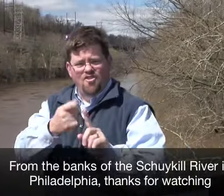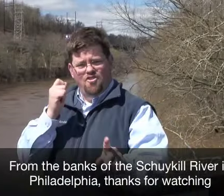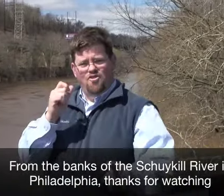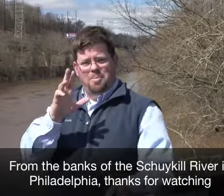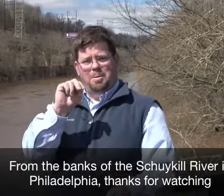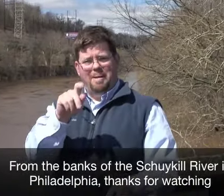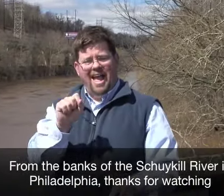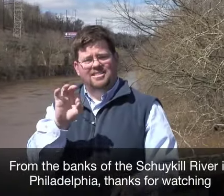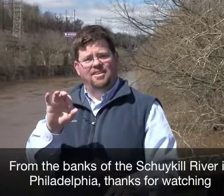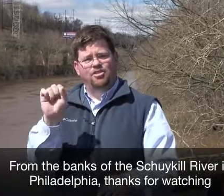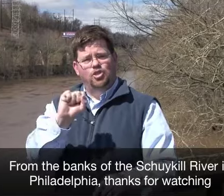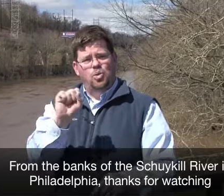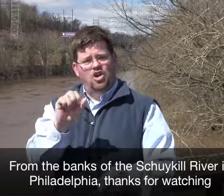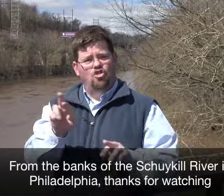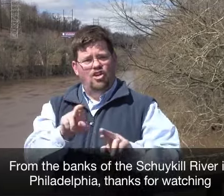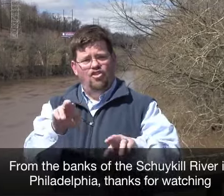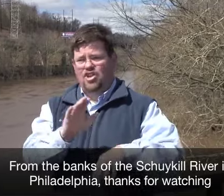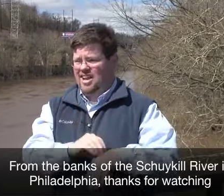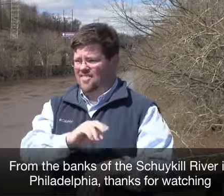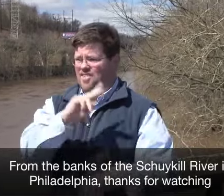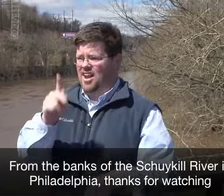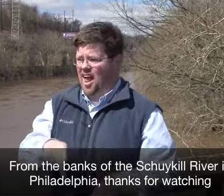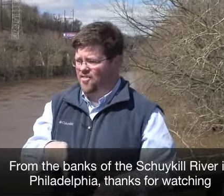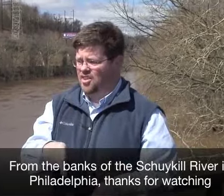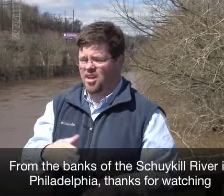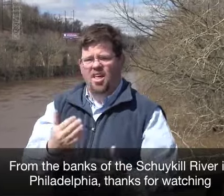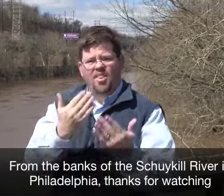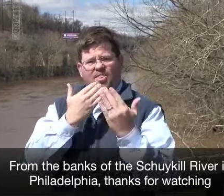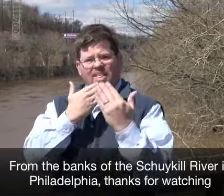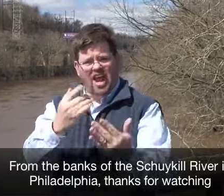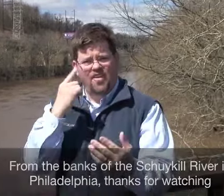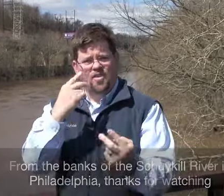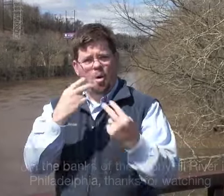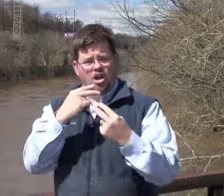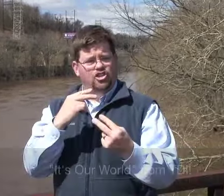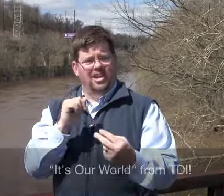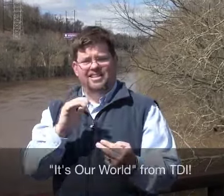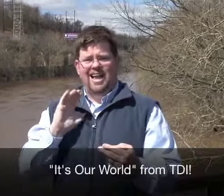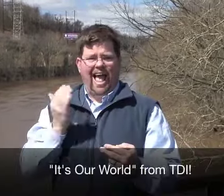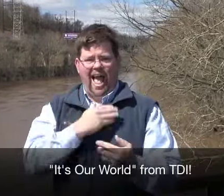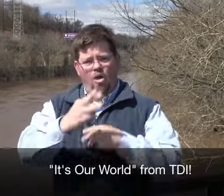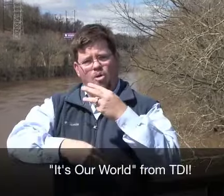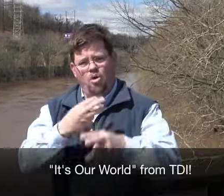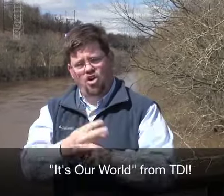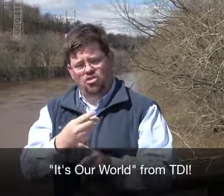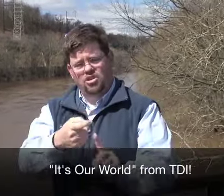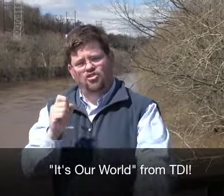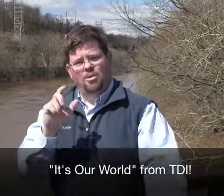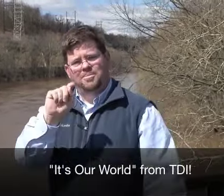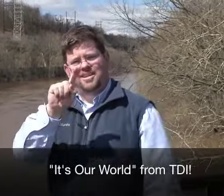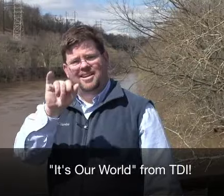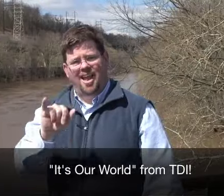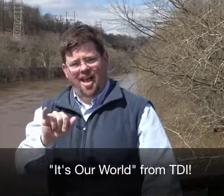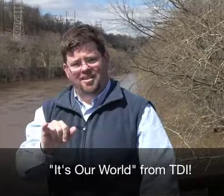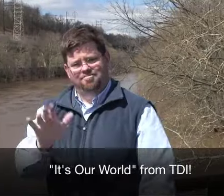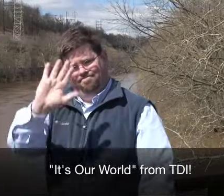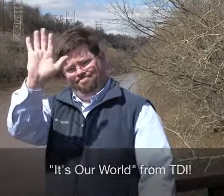From the banks of the Skorker River in Philadelphia, thank you for watching It's Our World from TDI.